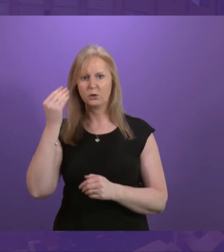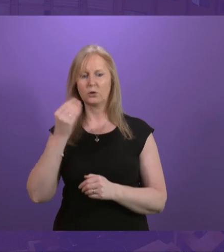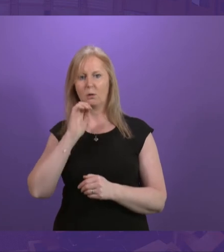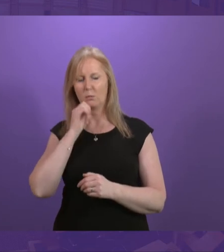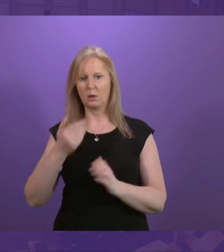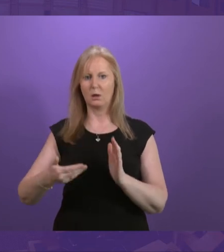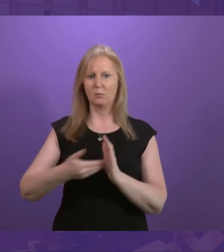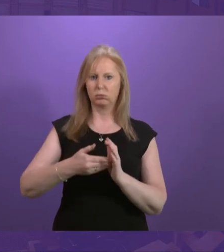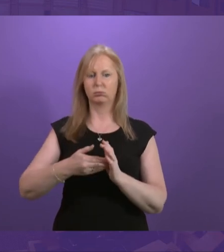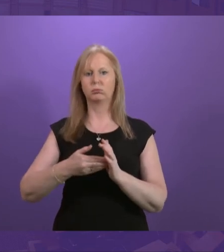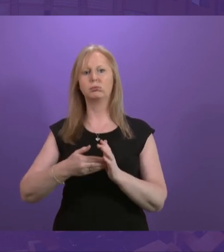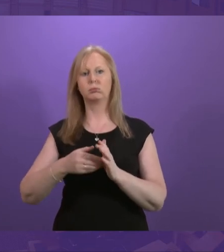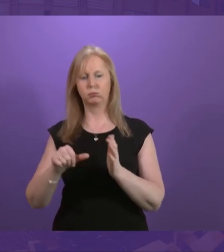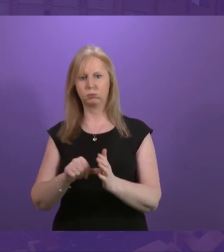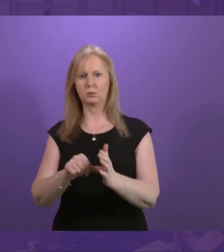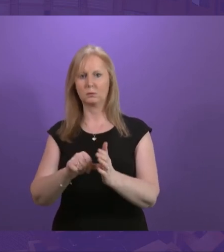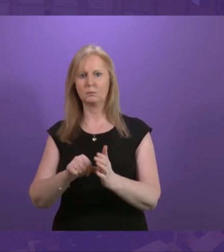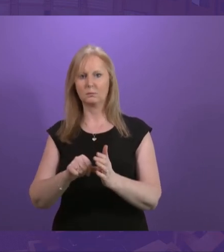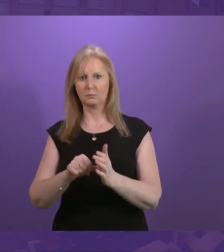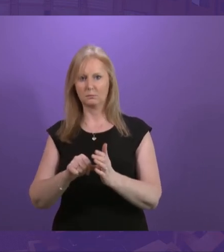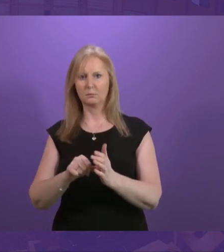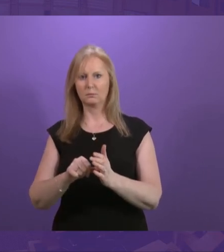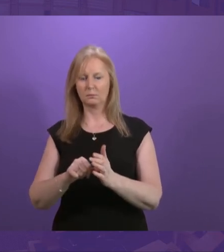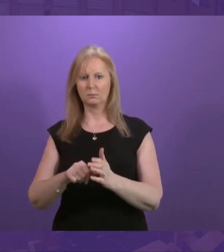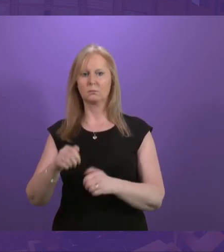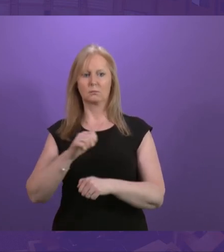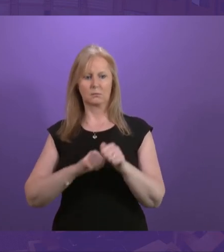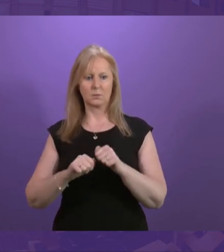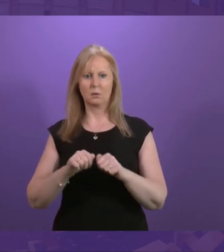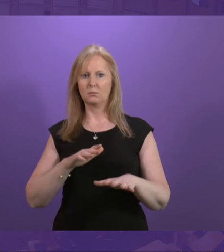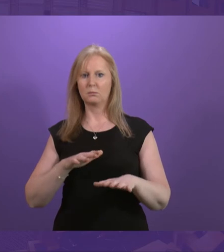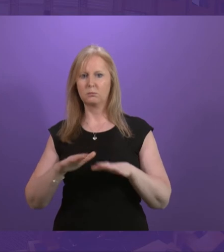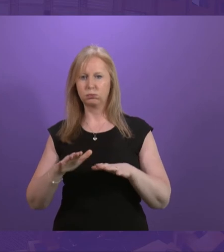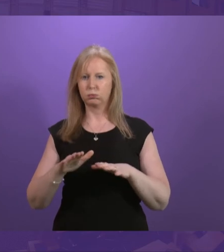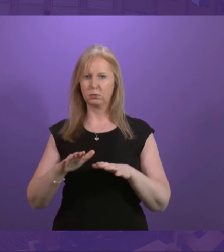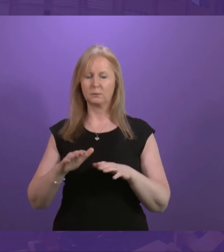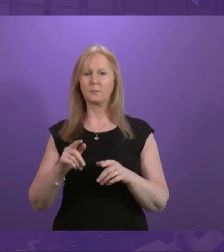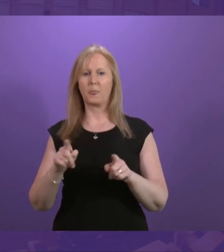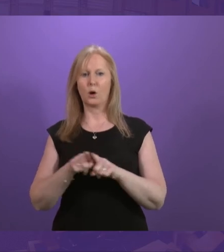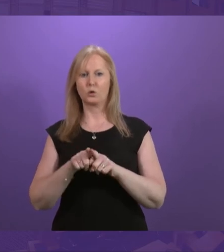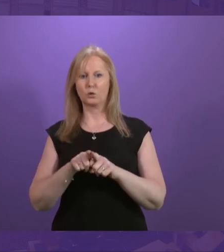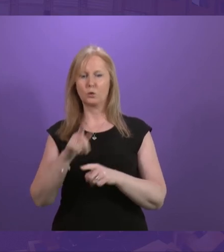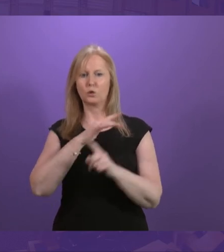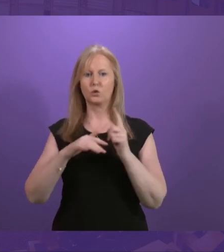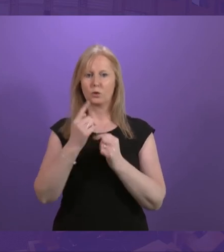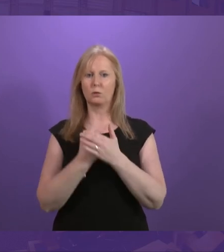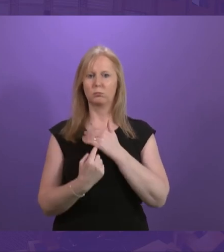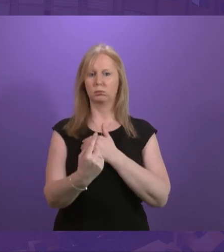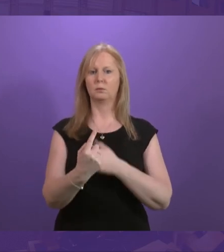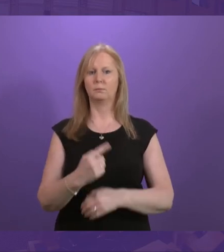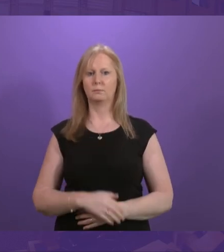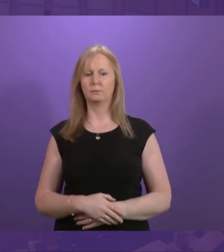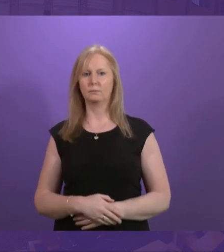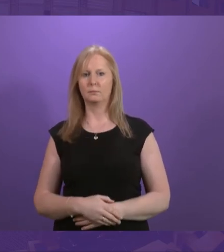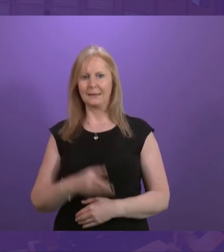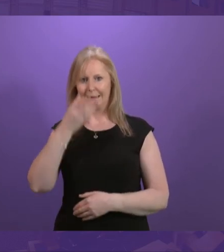including an increased sense of disorientation and risk of social isolation. The onset of dementia may